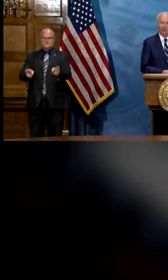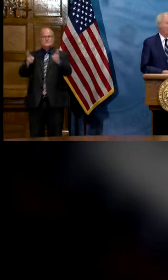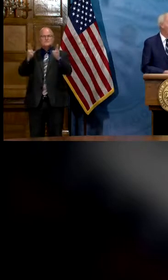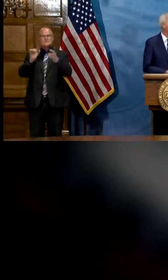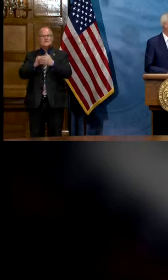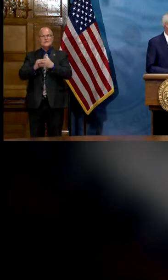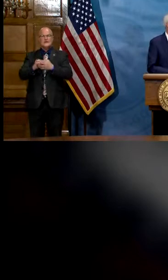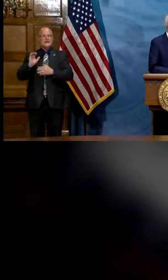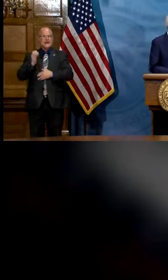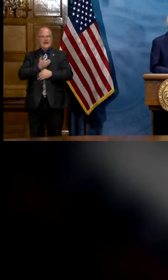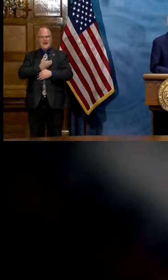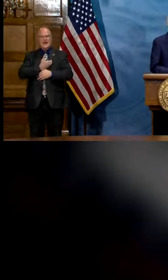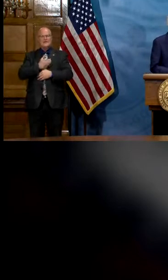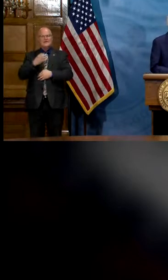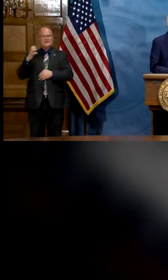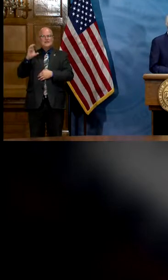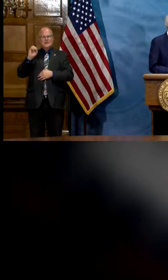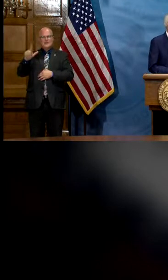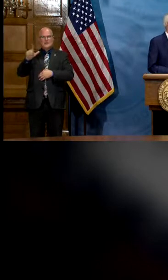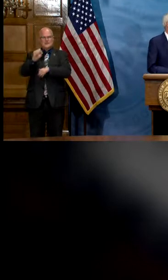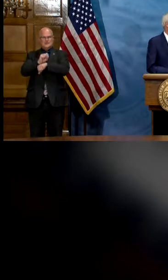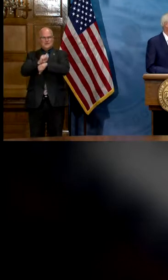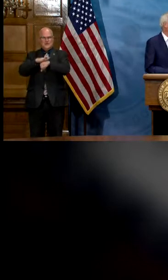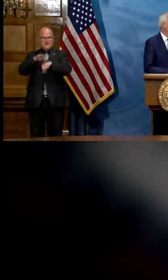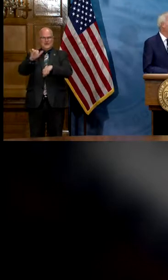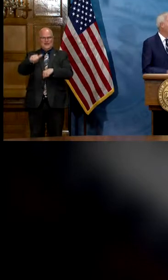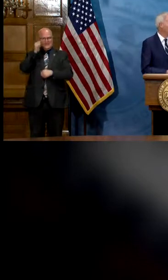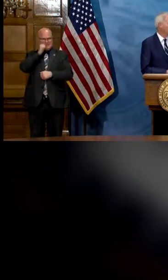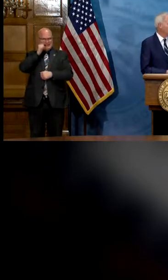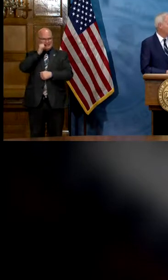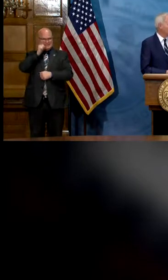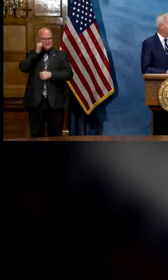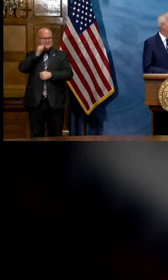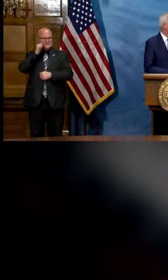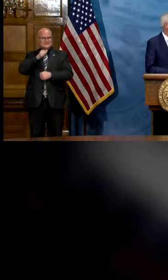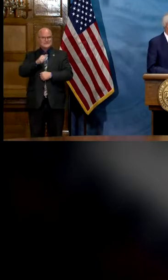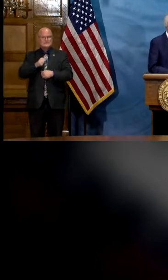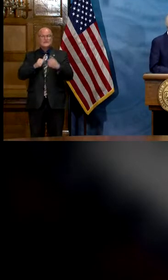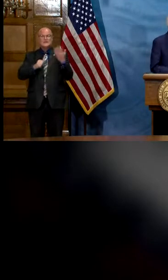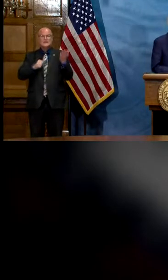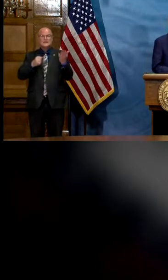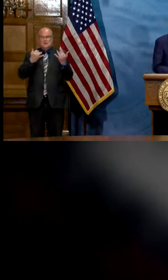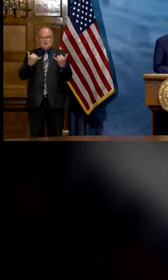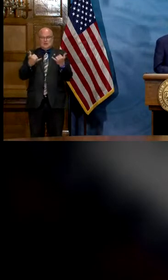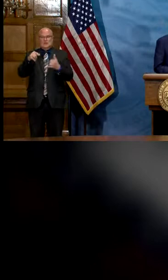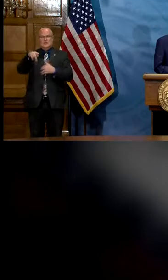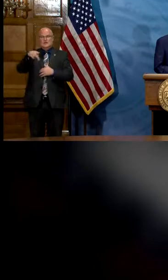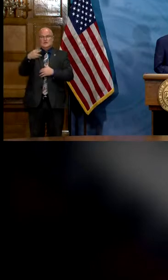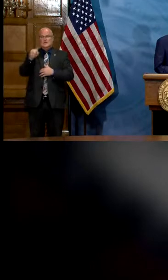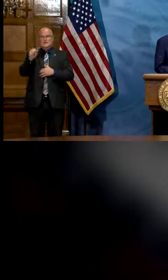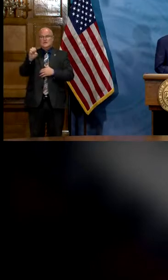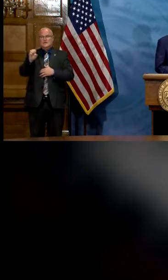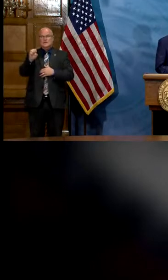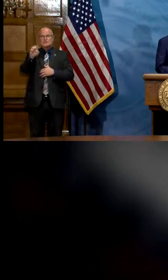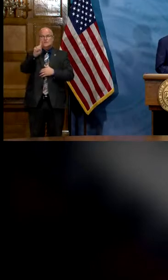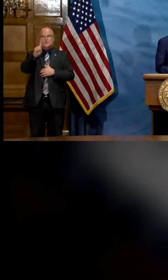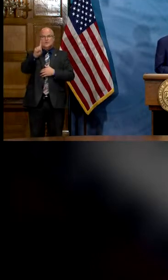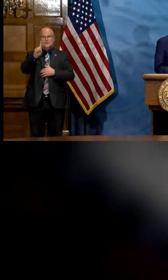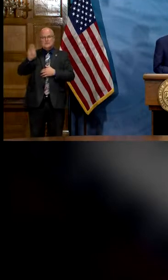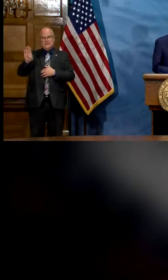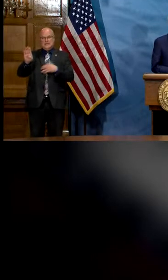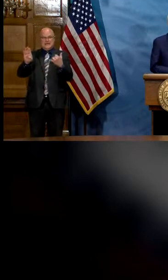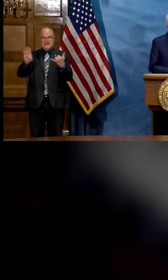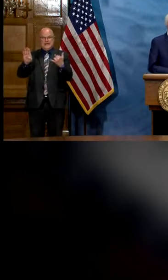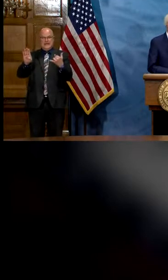the colonel is working on that daily and you can see our current phase 1b who we're doing